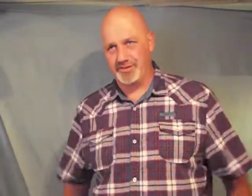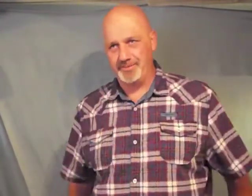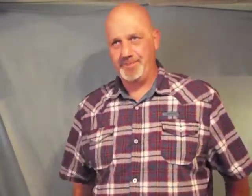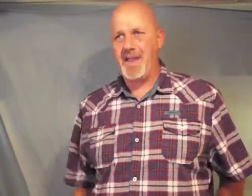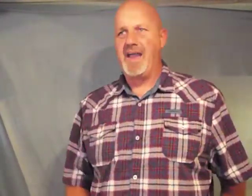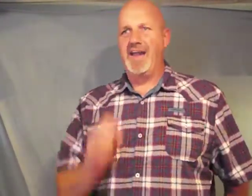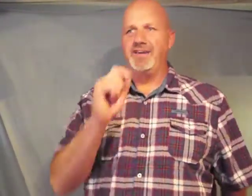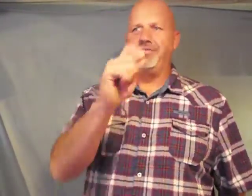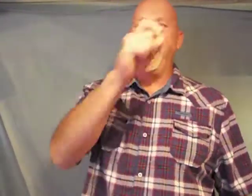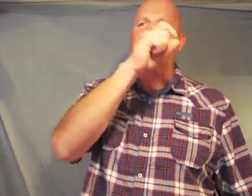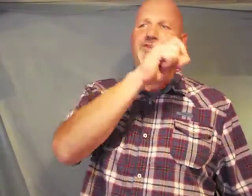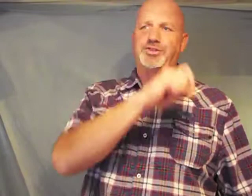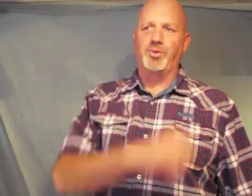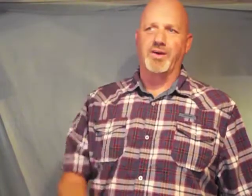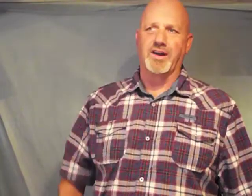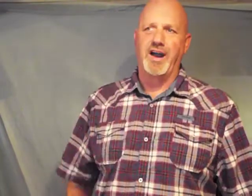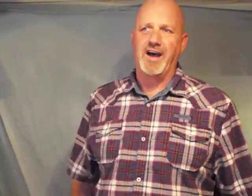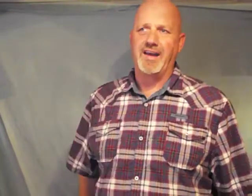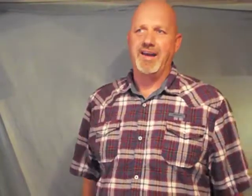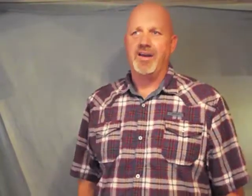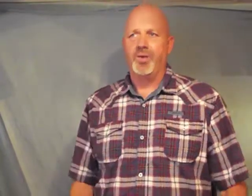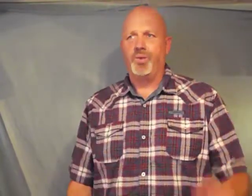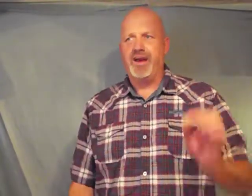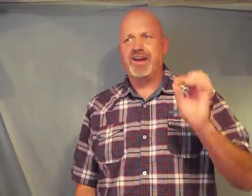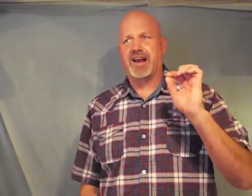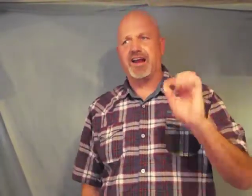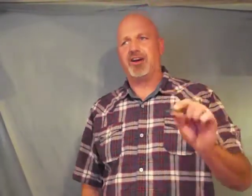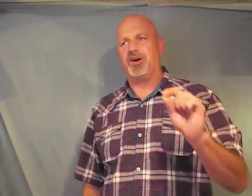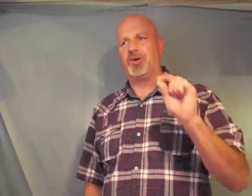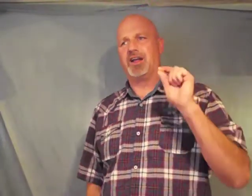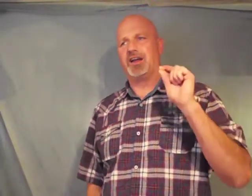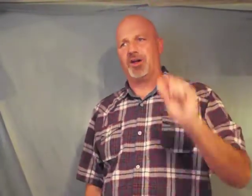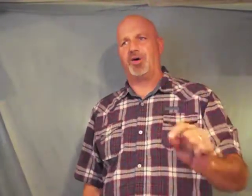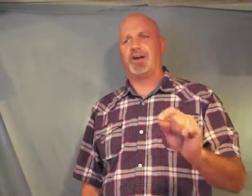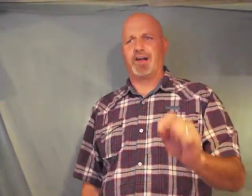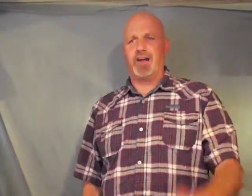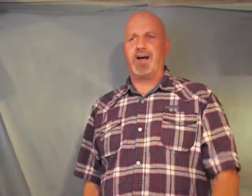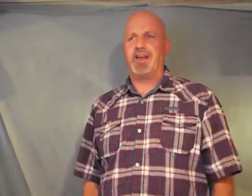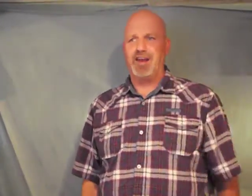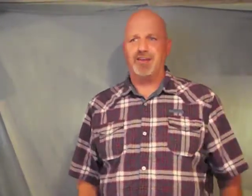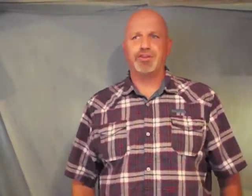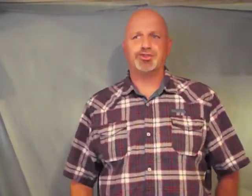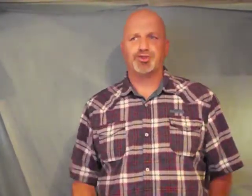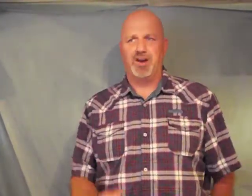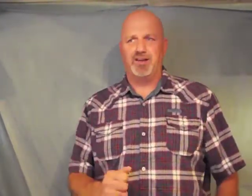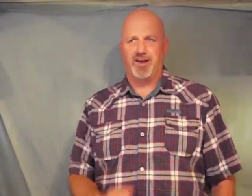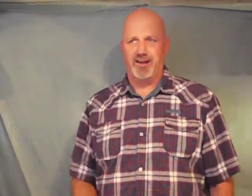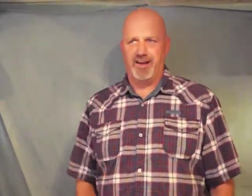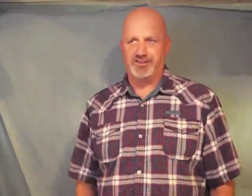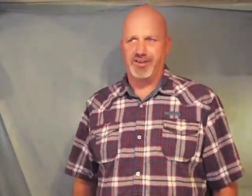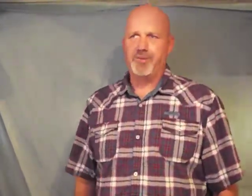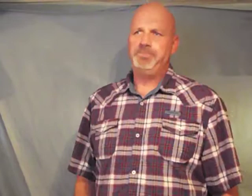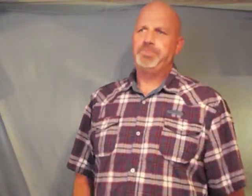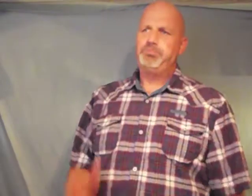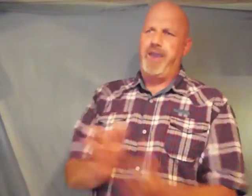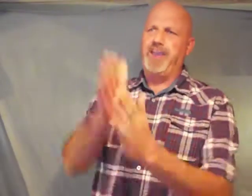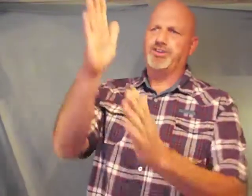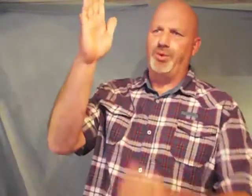and defiles the word of God we declare only glory to God in every street of our nation peace we